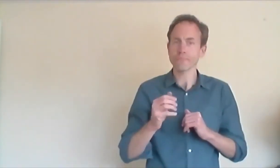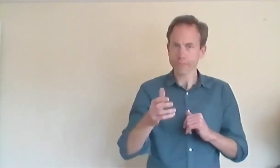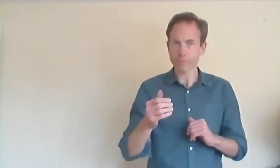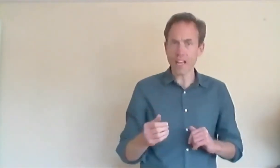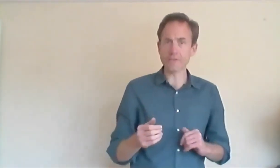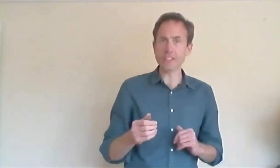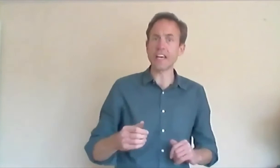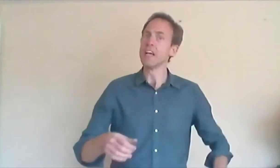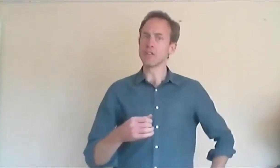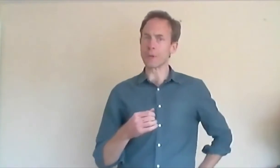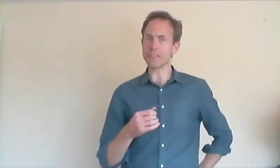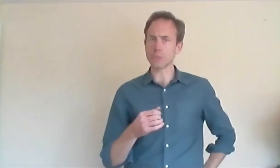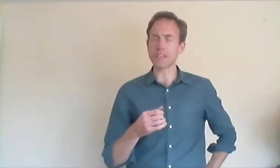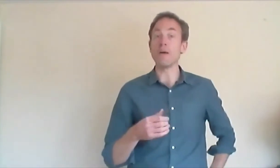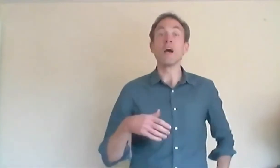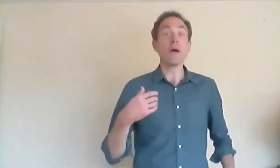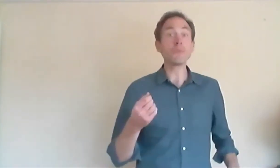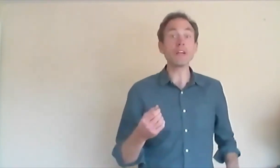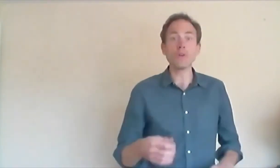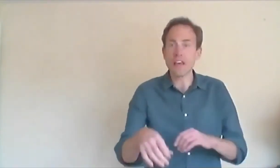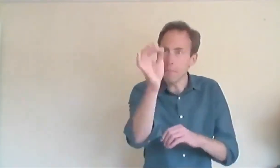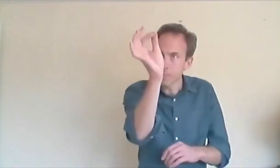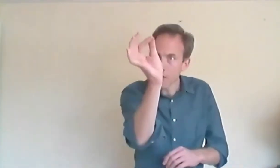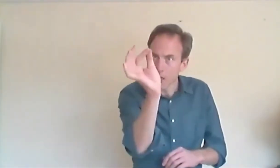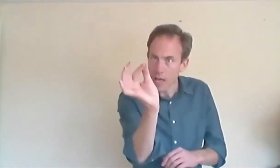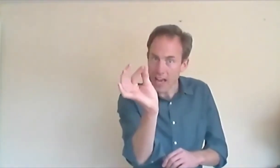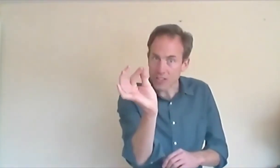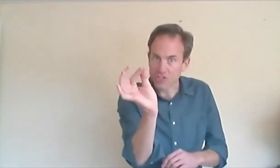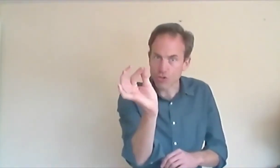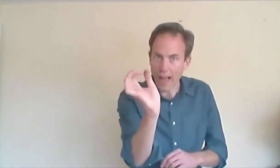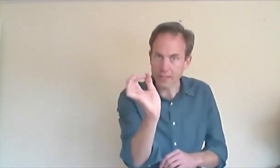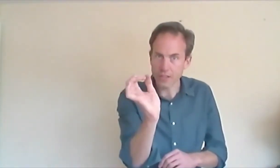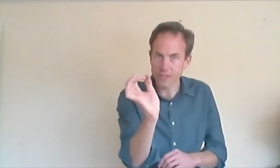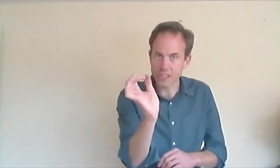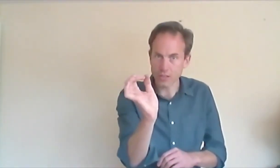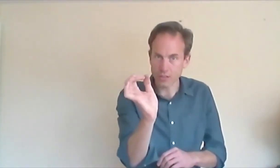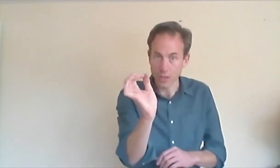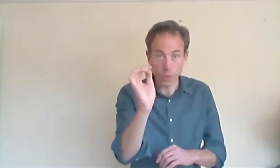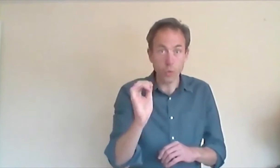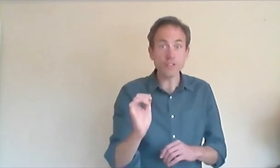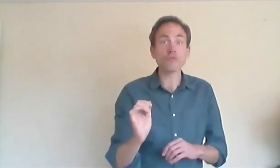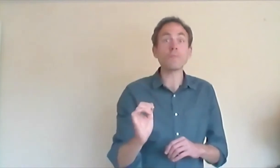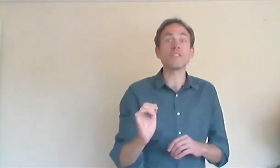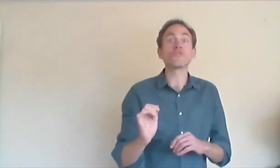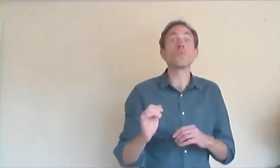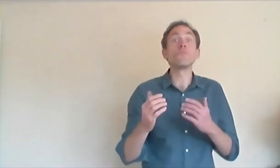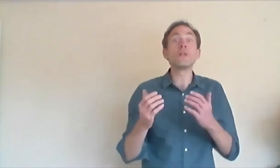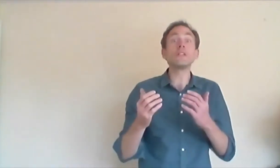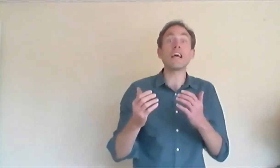Every day, the prince would come and bring with him a strand of silk, with which Rapunzel would build a